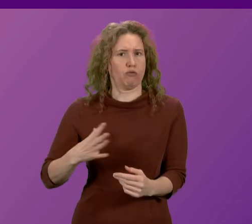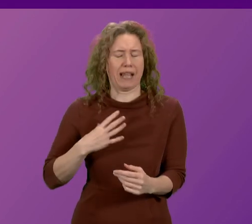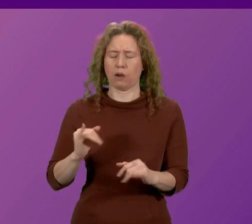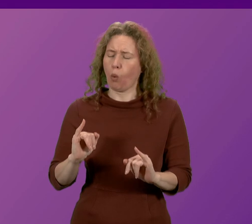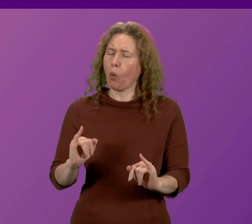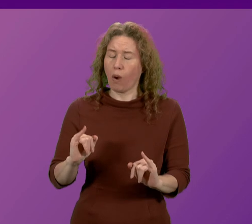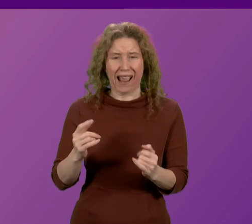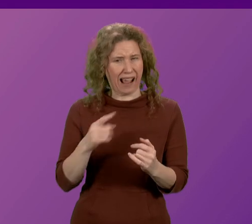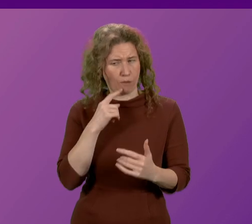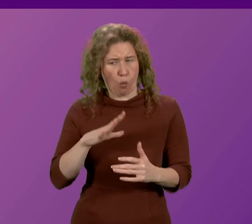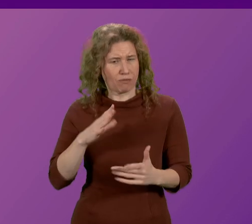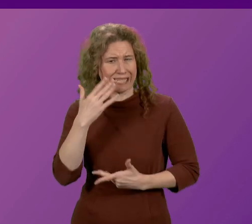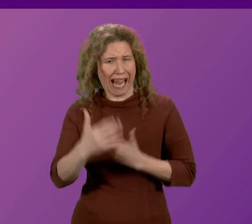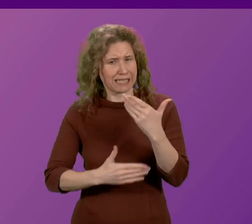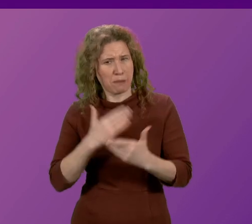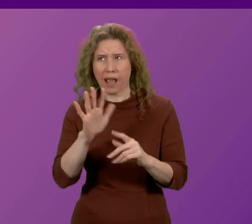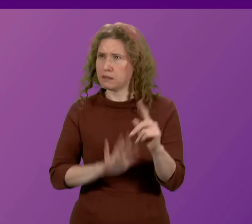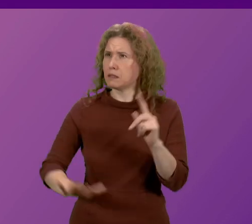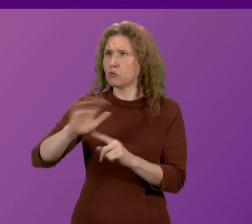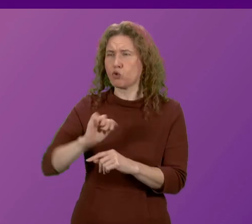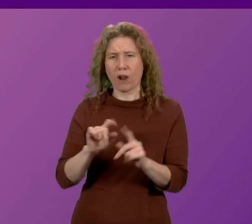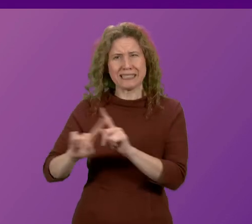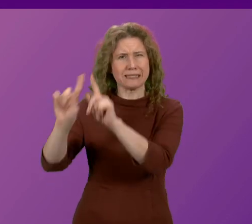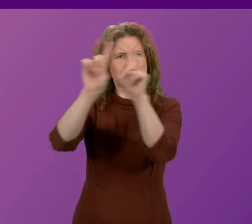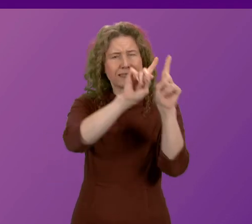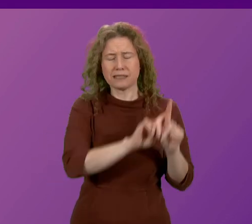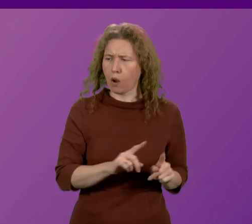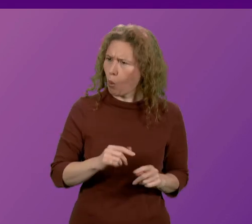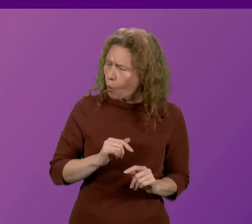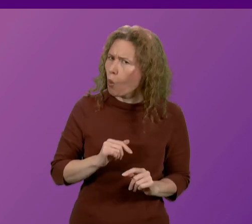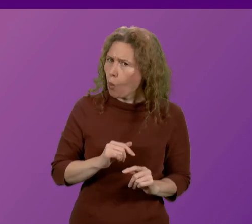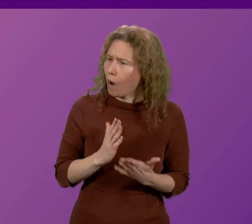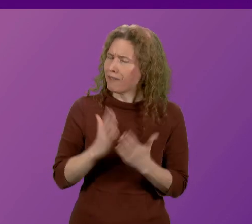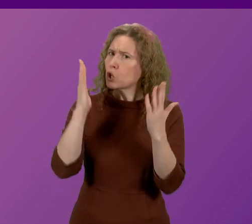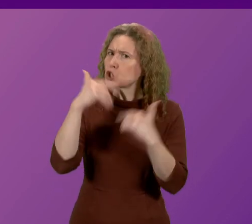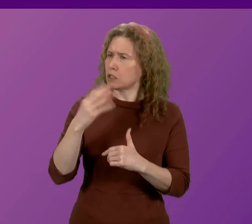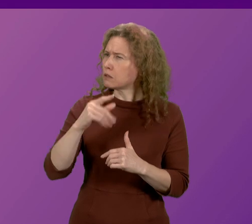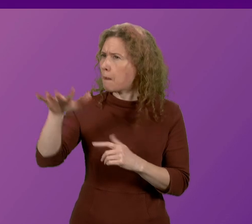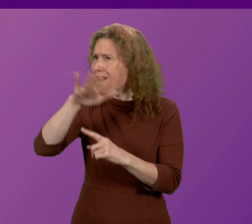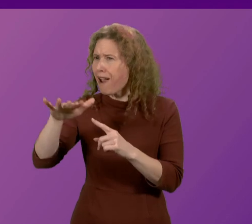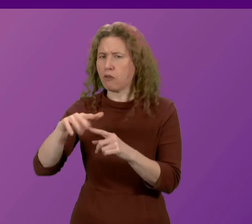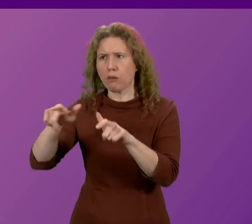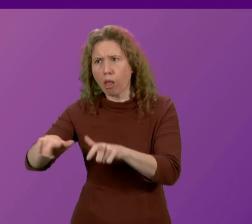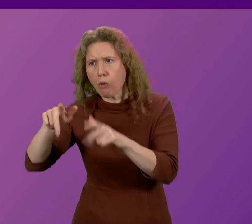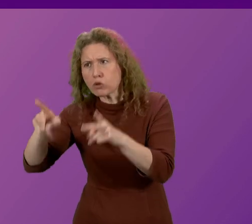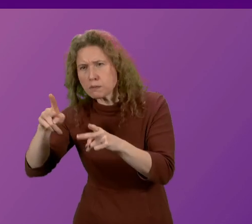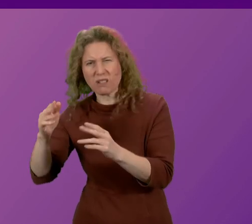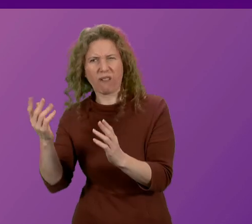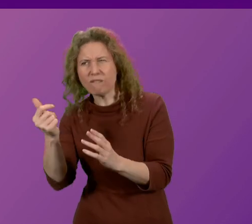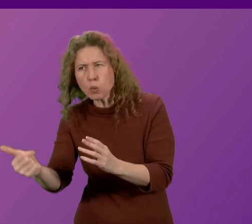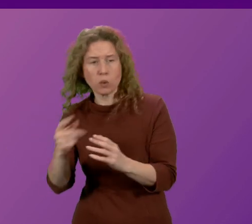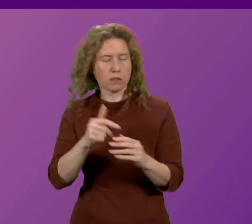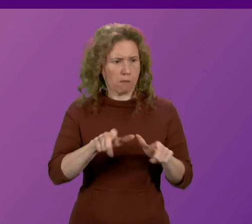disparity of performance around the country, which is a source of great concern to me in the performance of health and social care